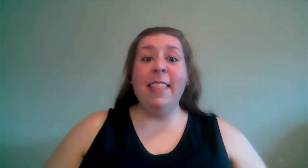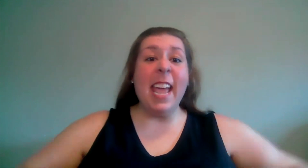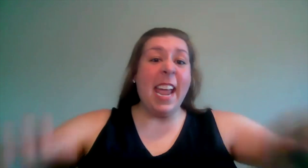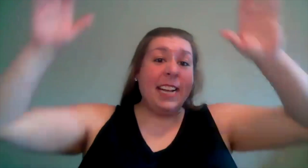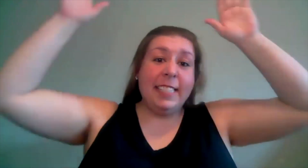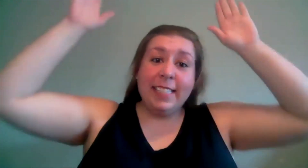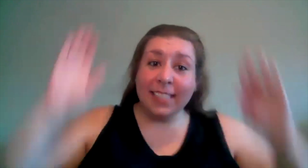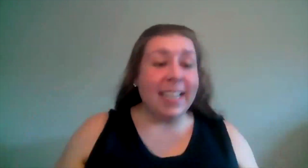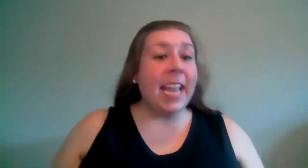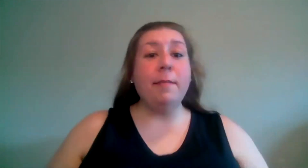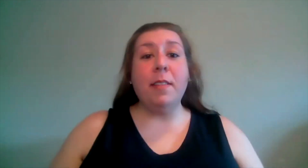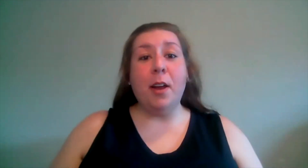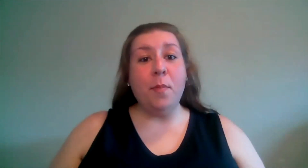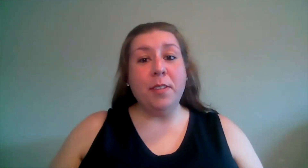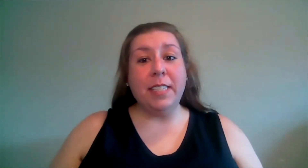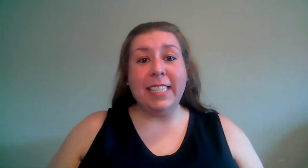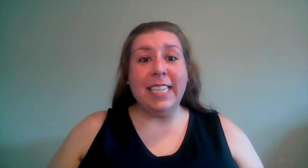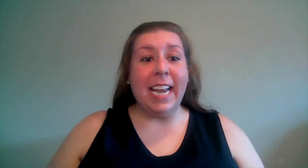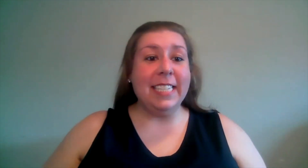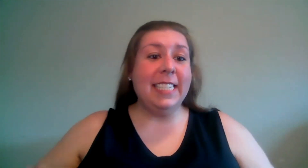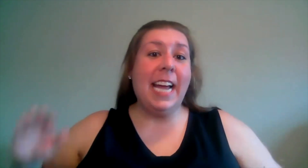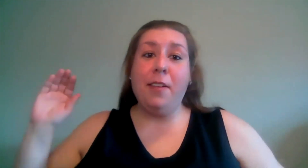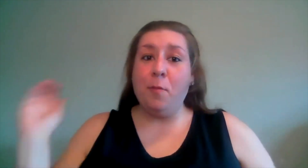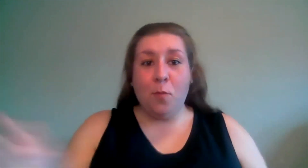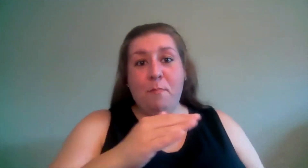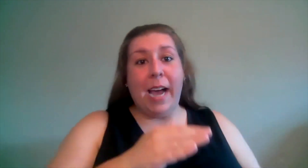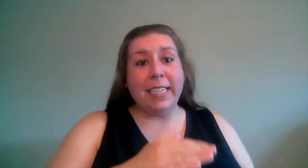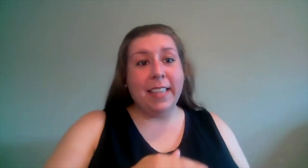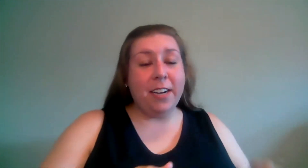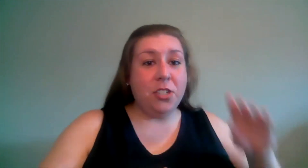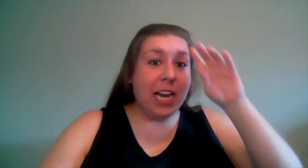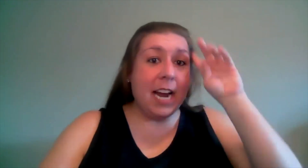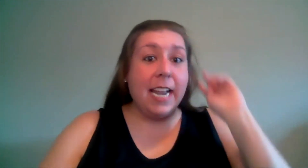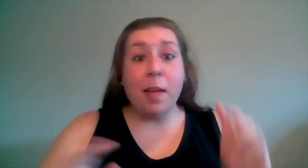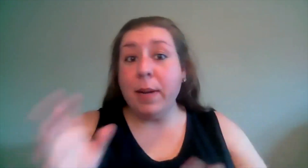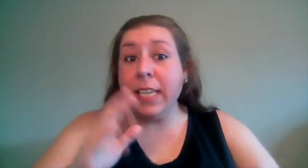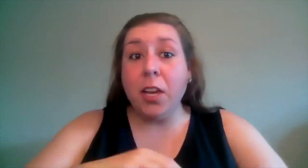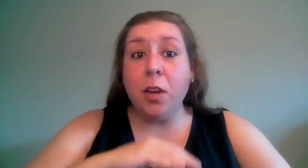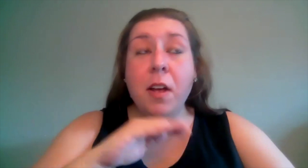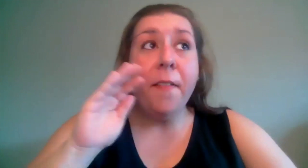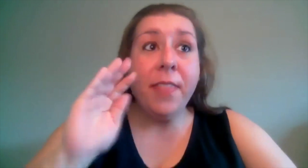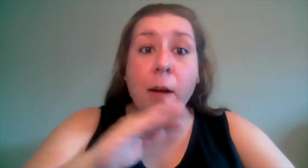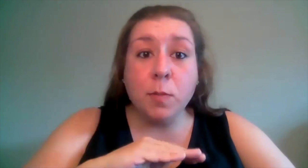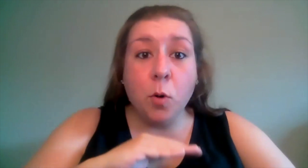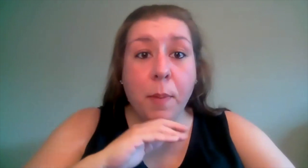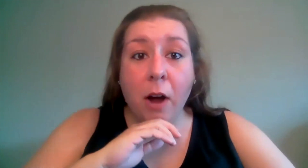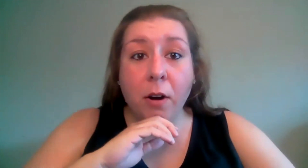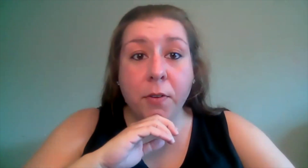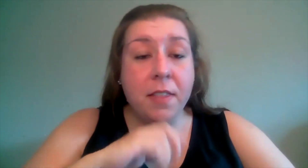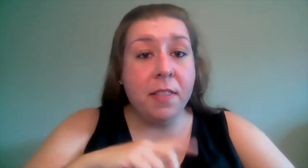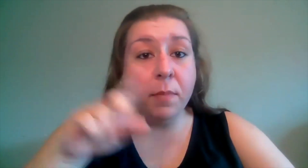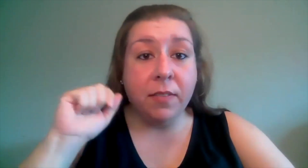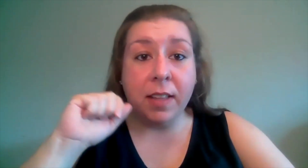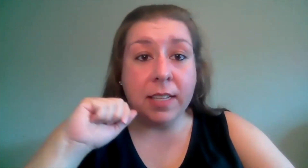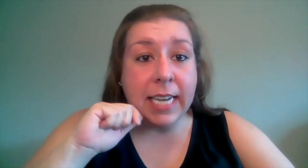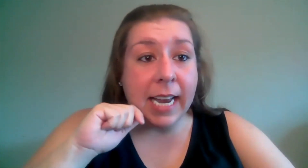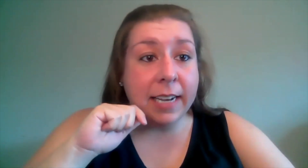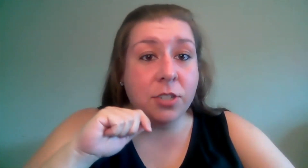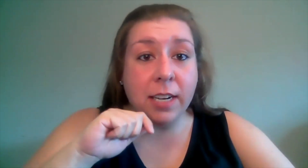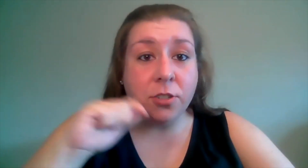they slammed their music stands down and went back to their chair and let me tell you that was more powerful than them leaving the stage and